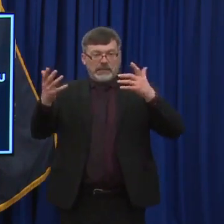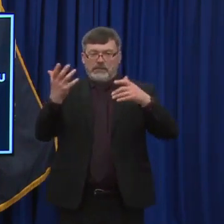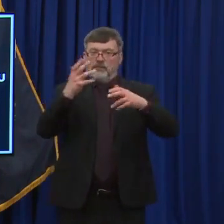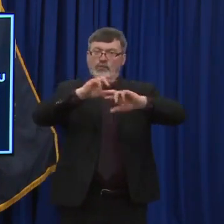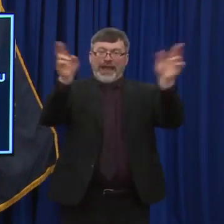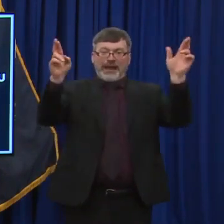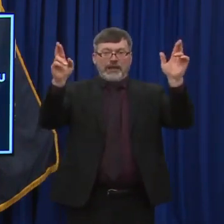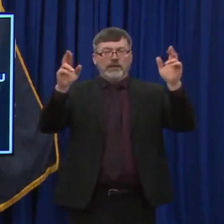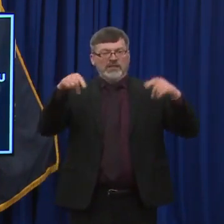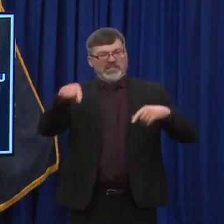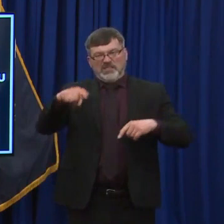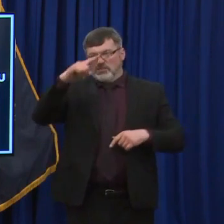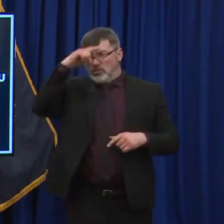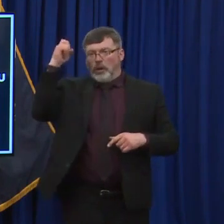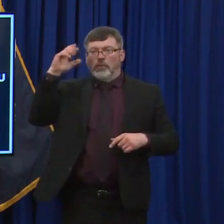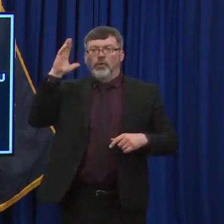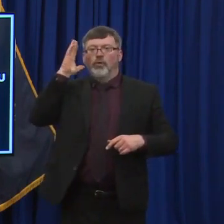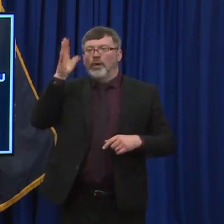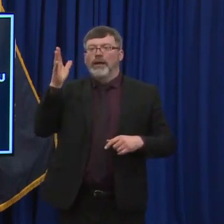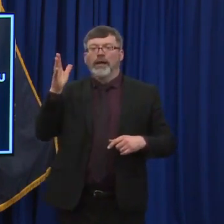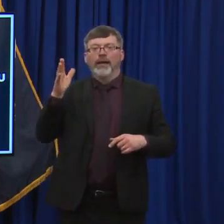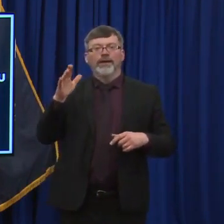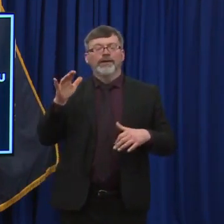summer that looks more like 2019 than 2020.